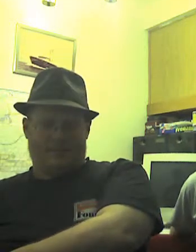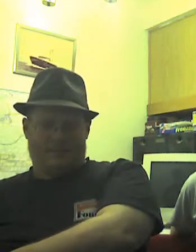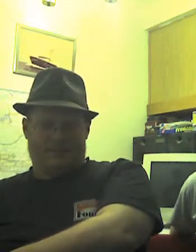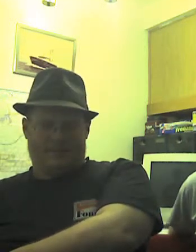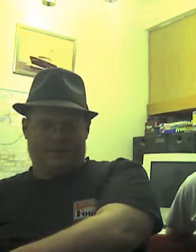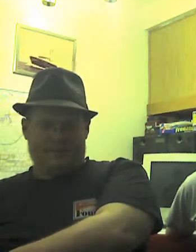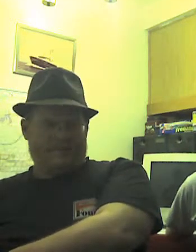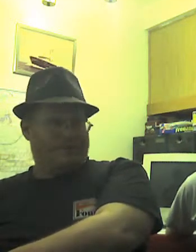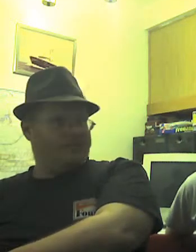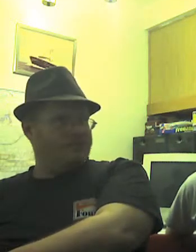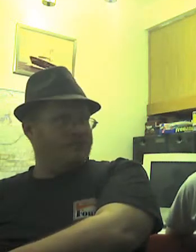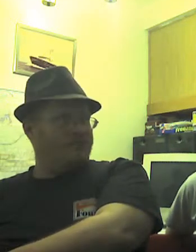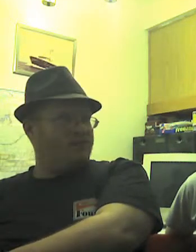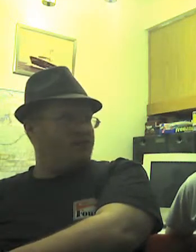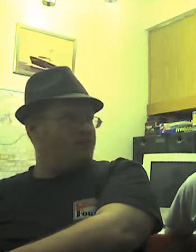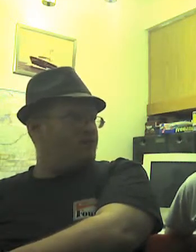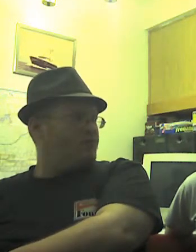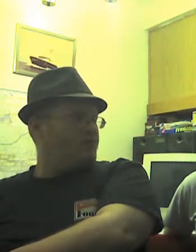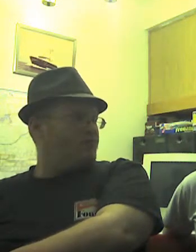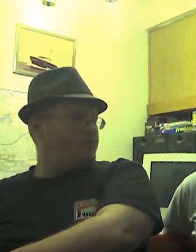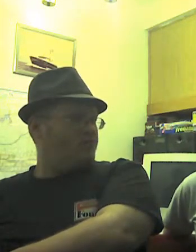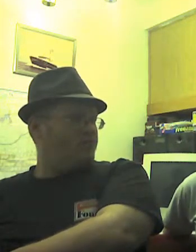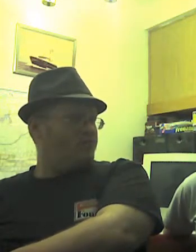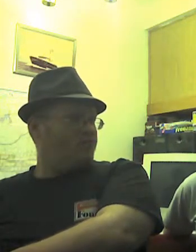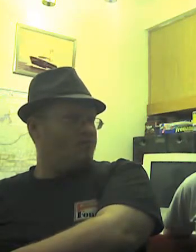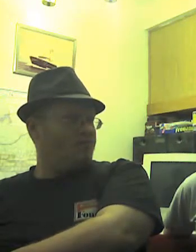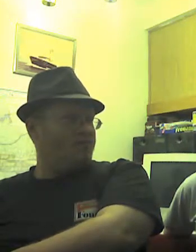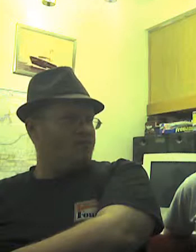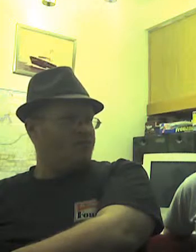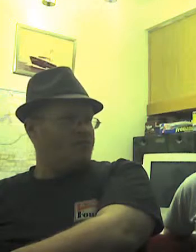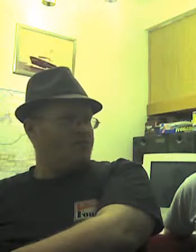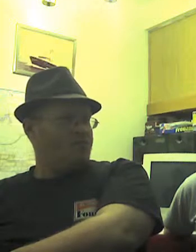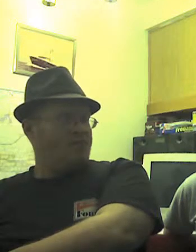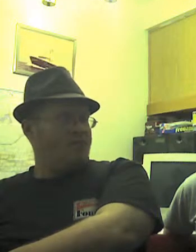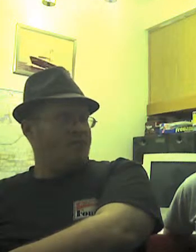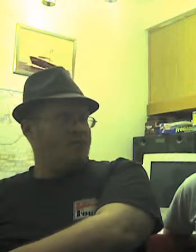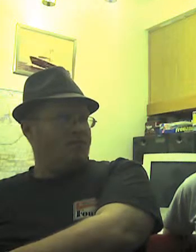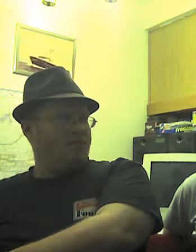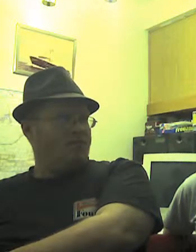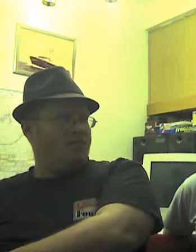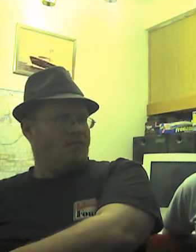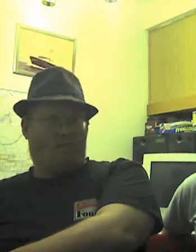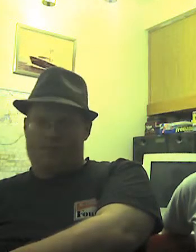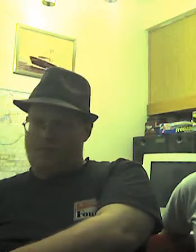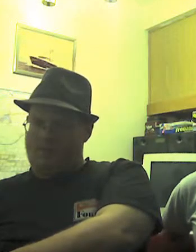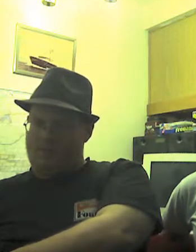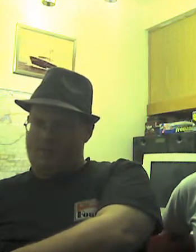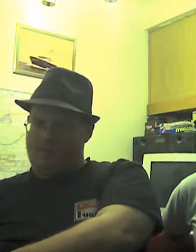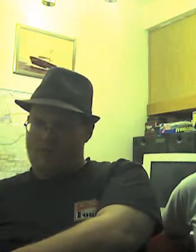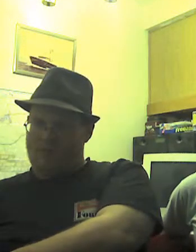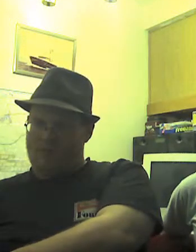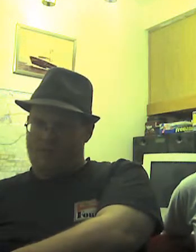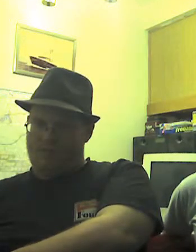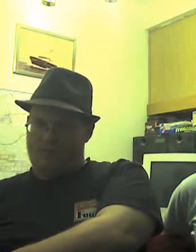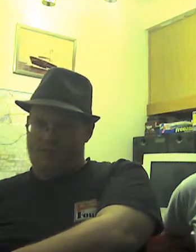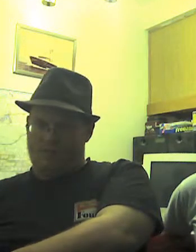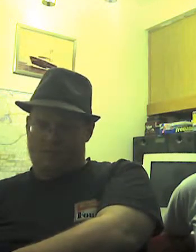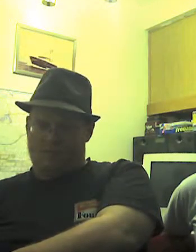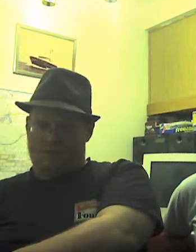I go, I do have something to say, a story. When I was searching for books at the library for fly fishing, uh, In God We Trust, For All